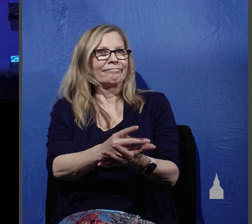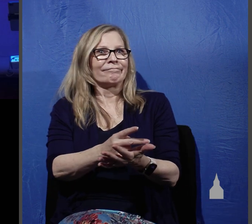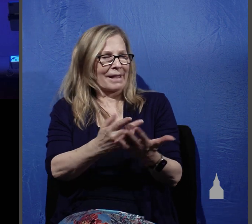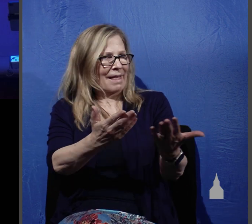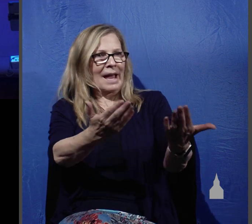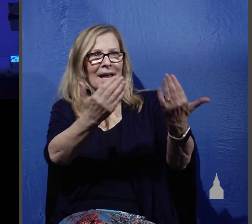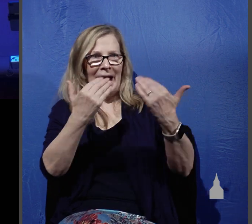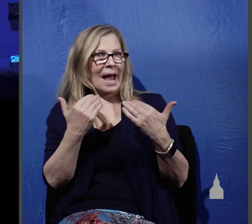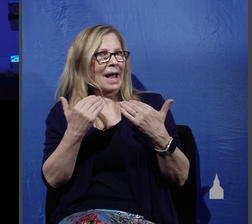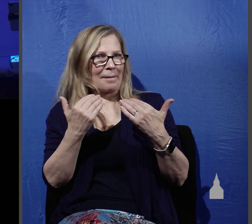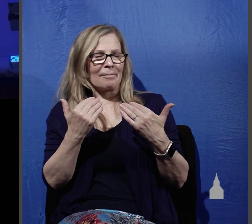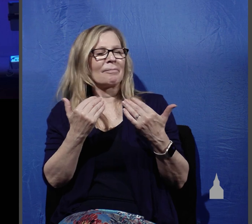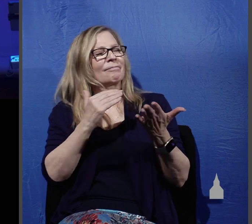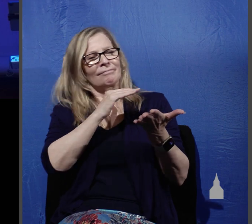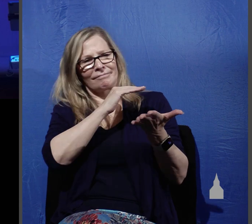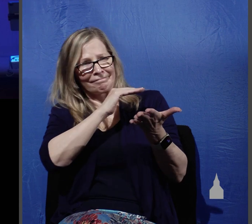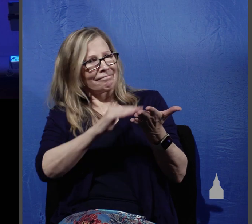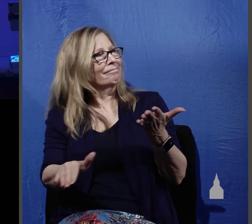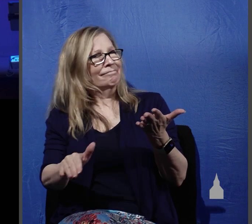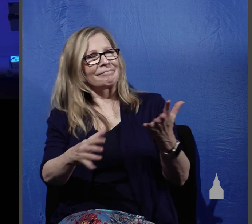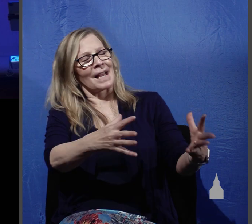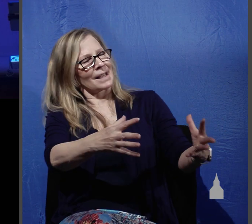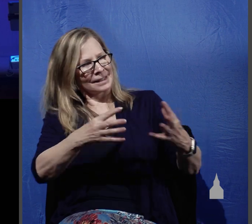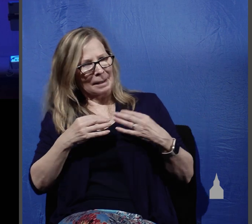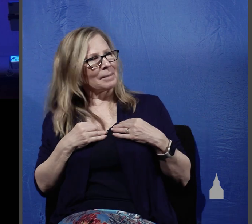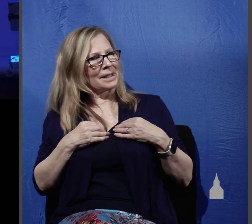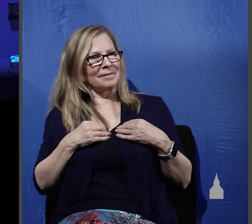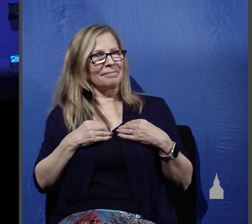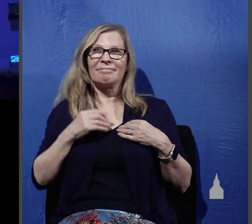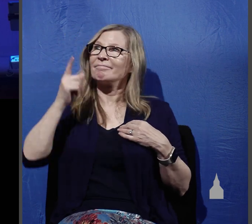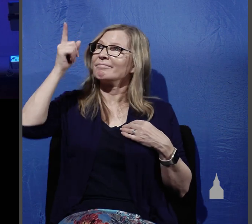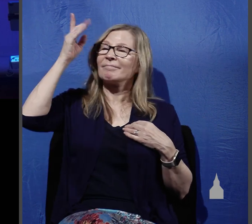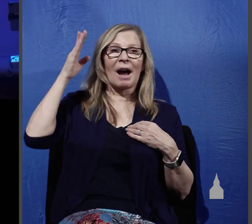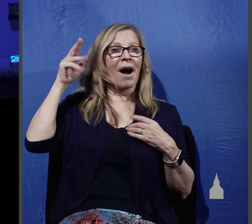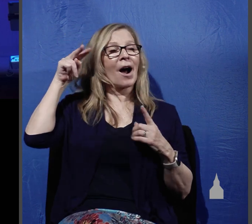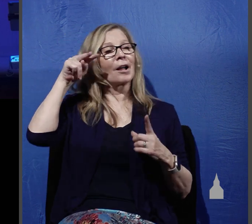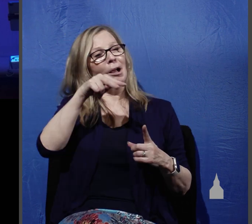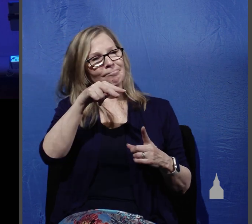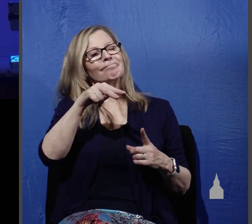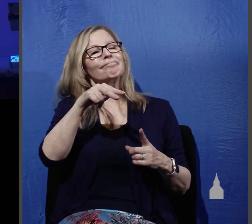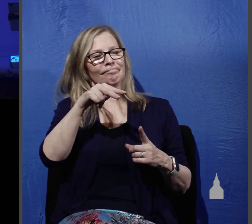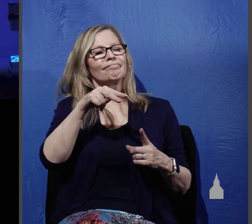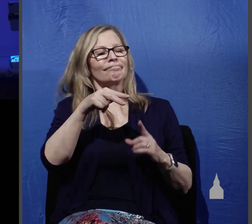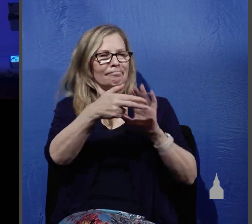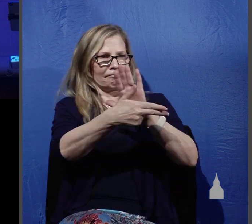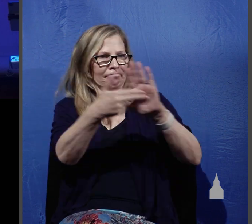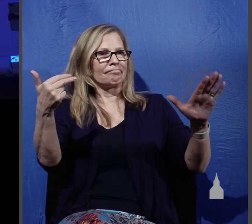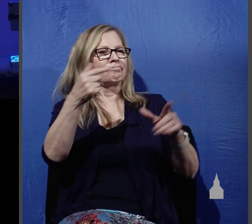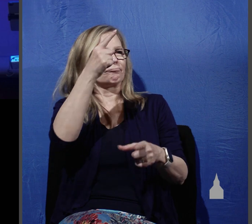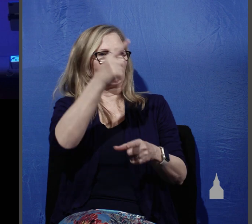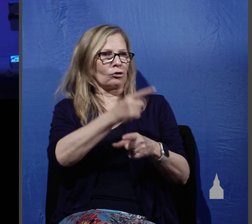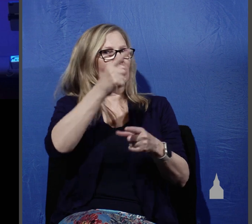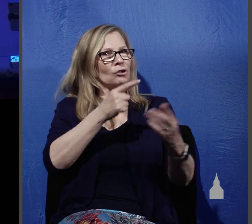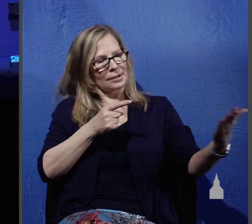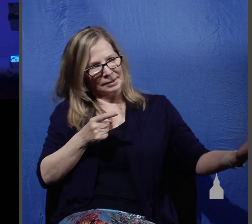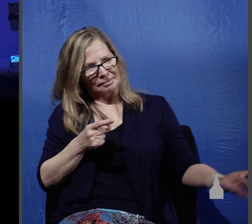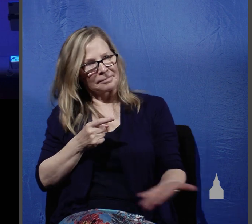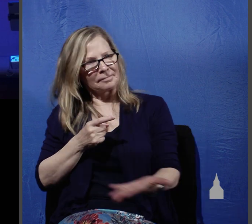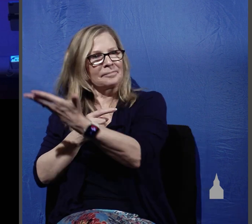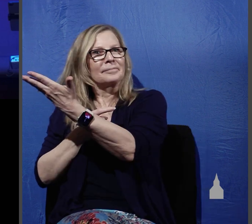for salvation they were justified by faith which means God has declared them righteous and